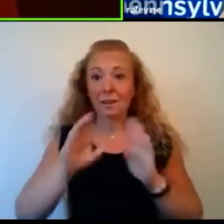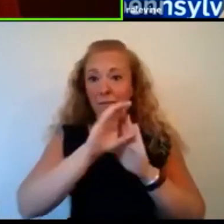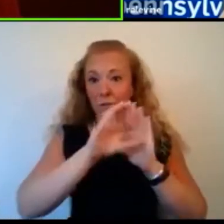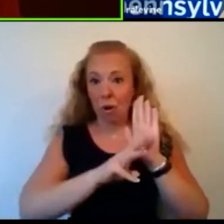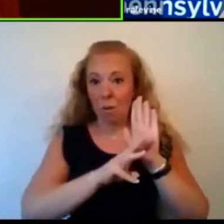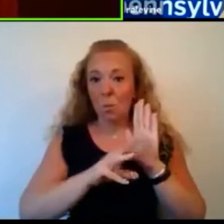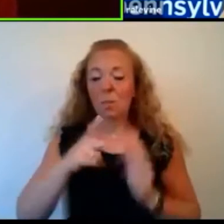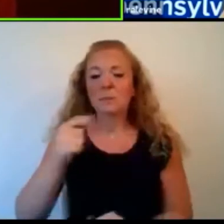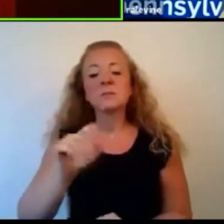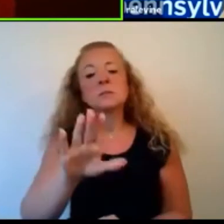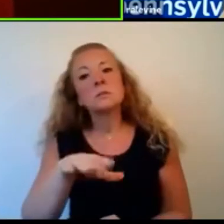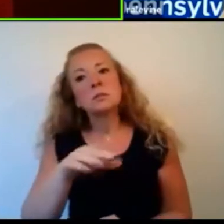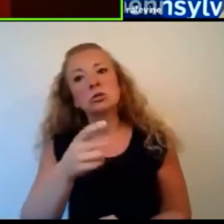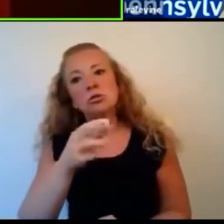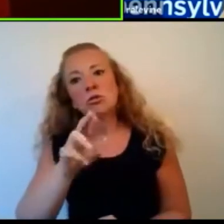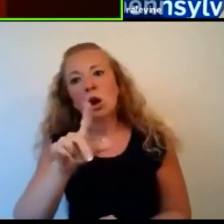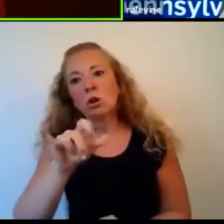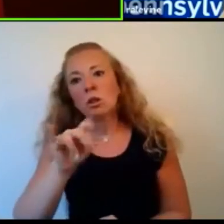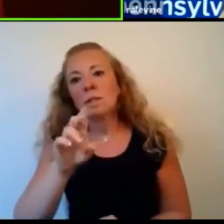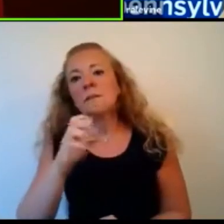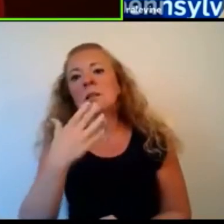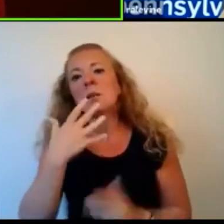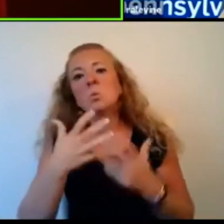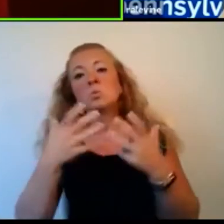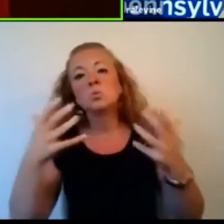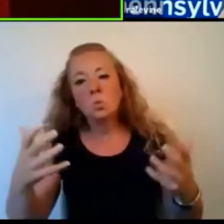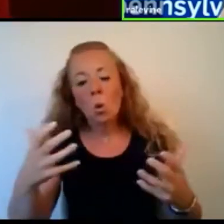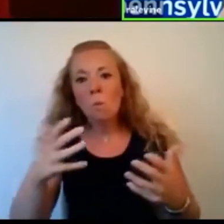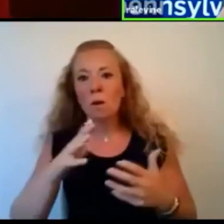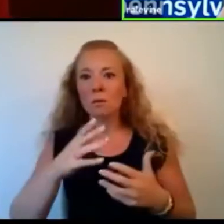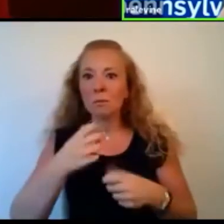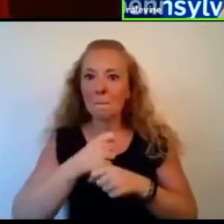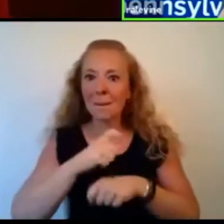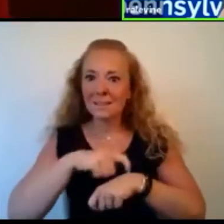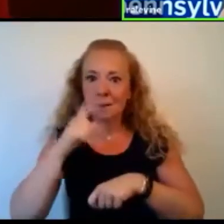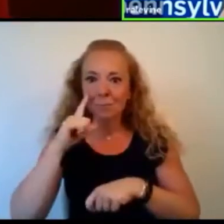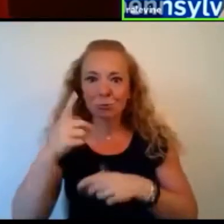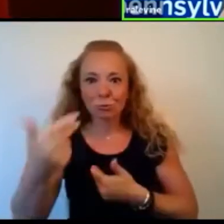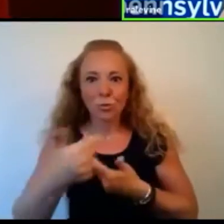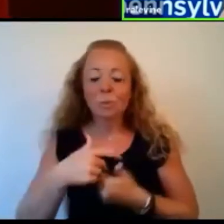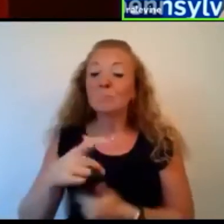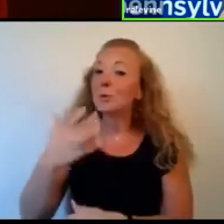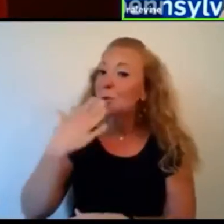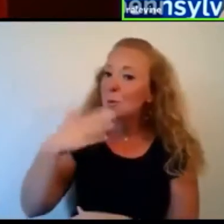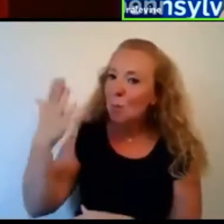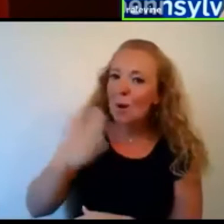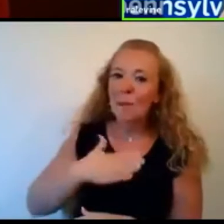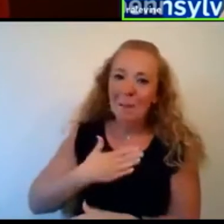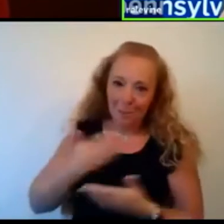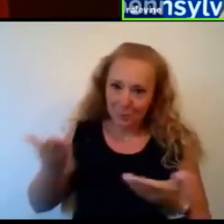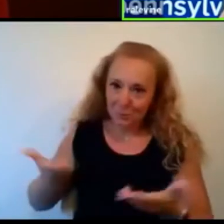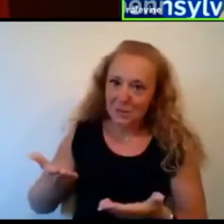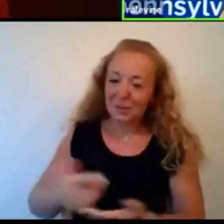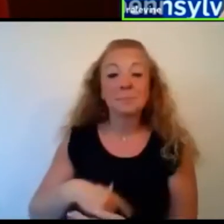Levine, thank you so much for making time to join us today. Well, good morning. I'm so pleased to be here. Thank you.